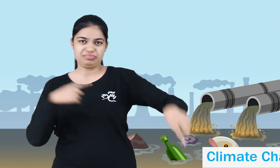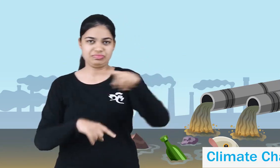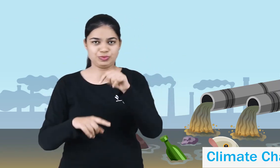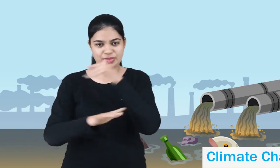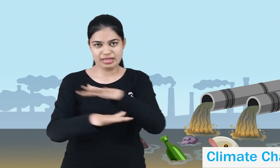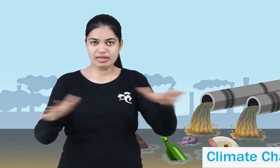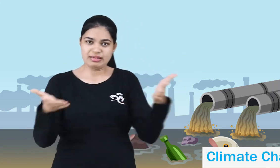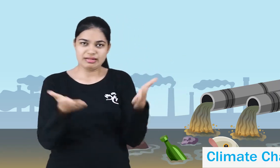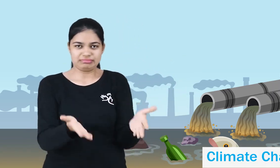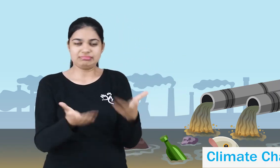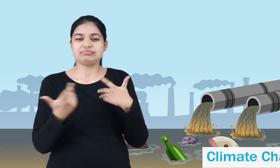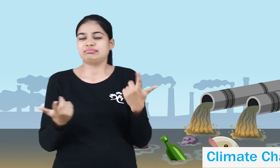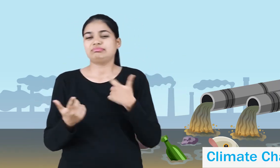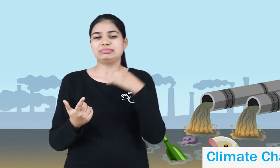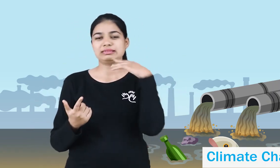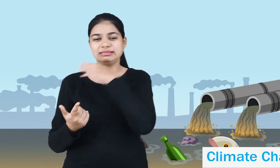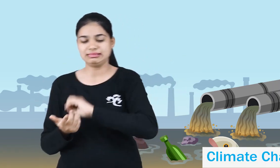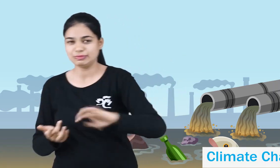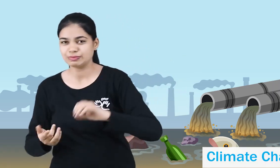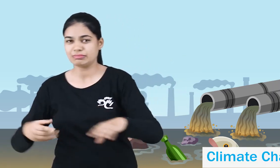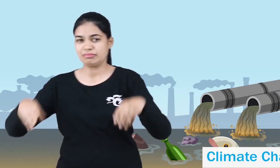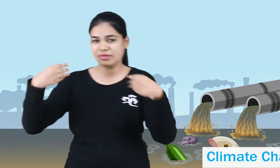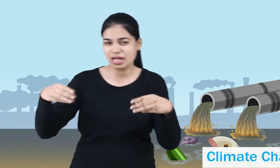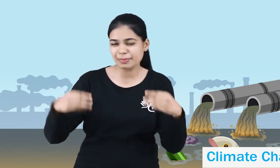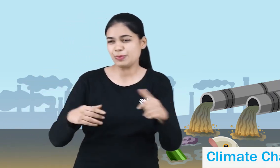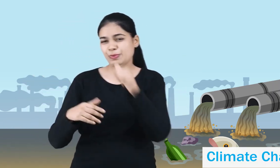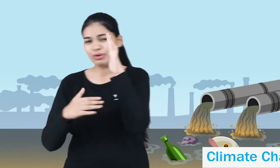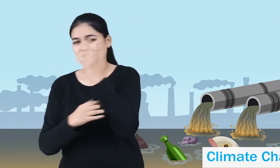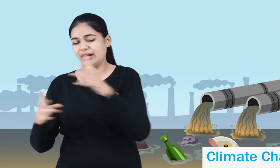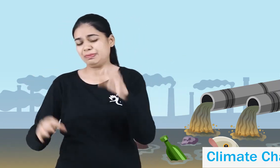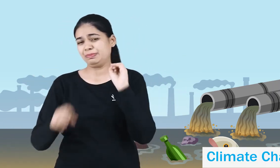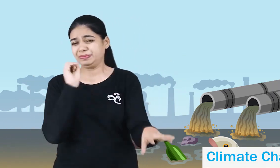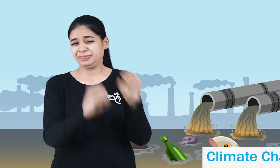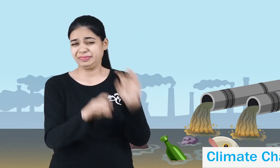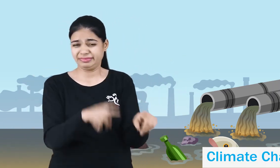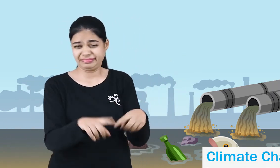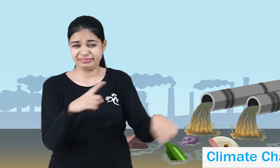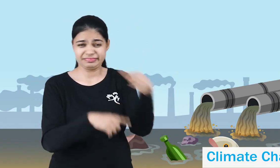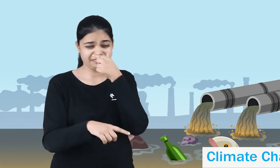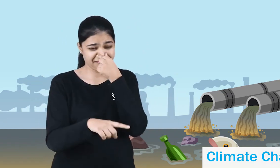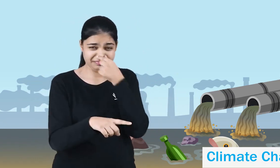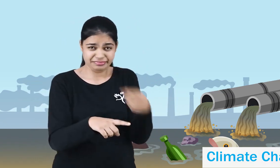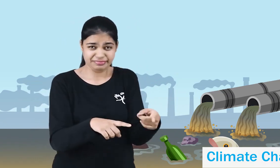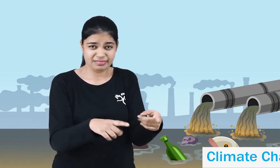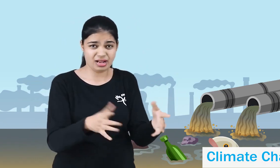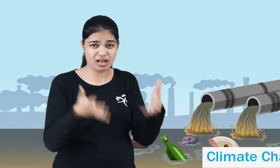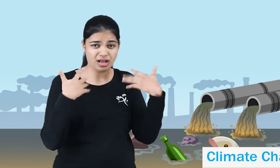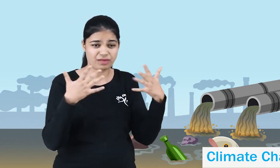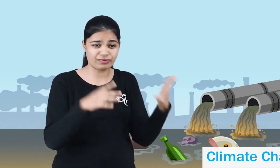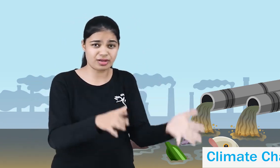rivers are getting drained up and we have increased heatwaves and global warming. Why this is happening?